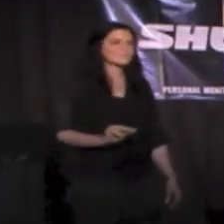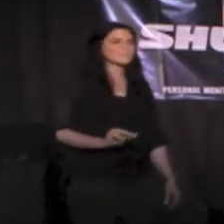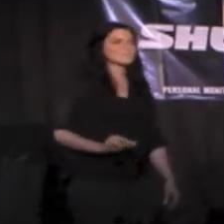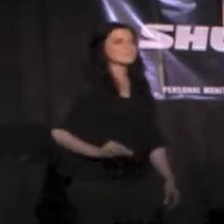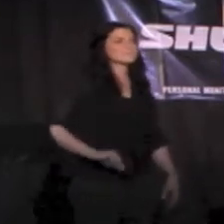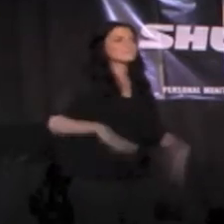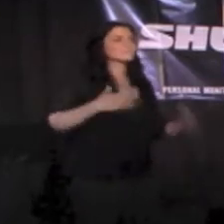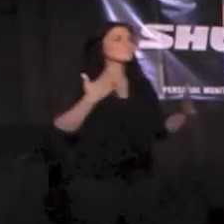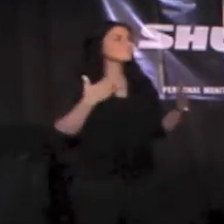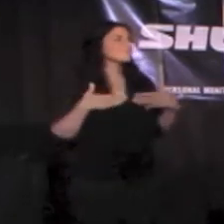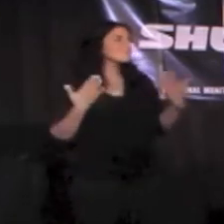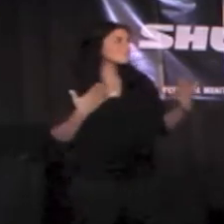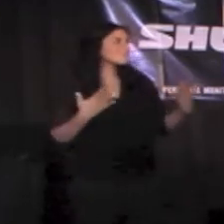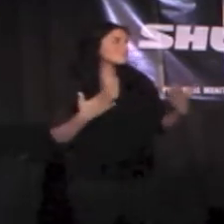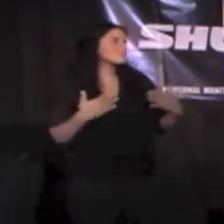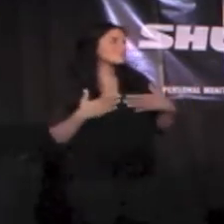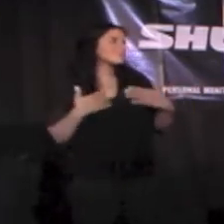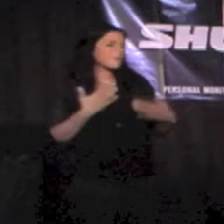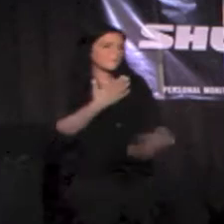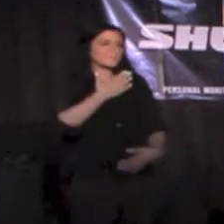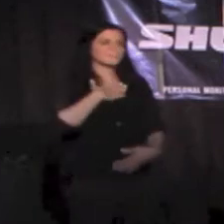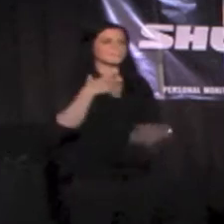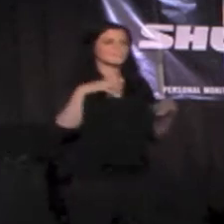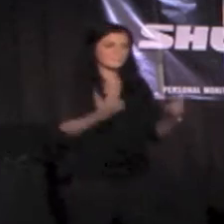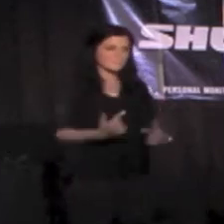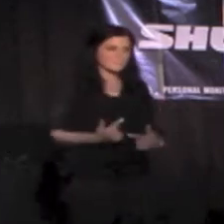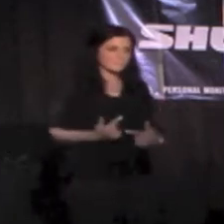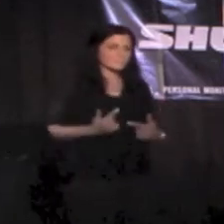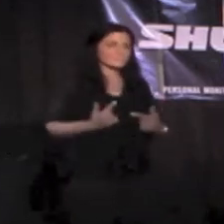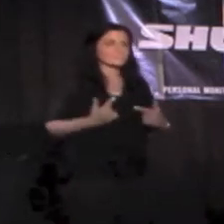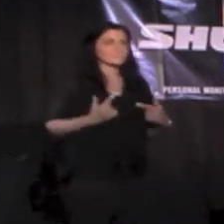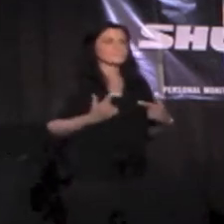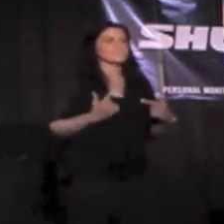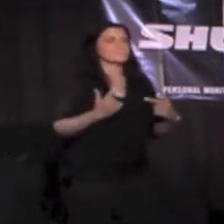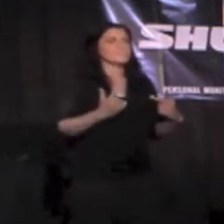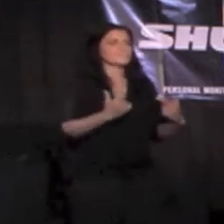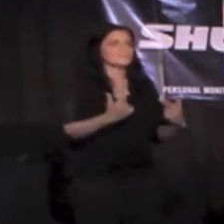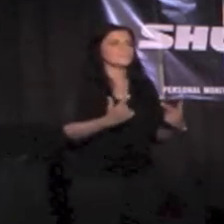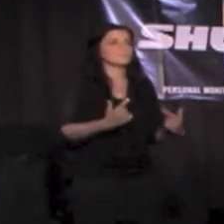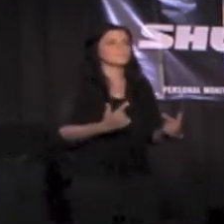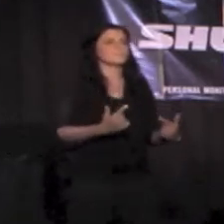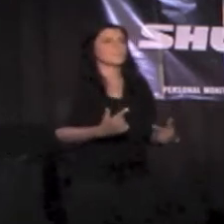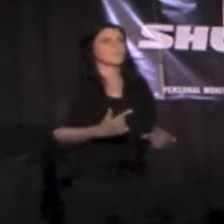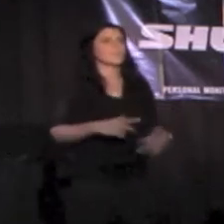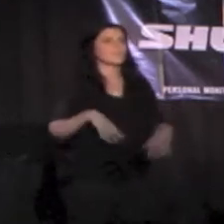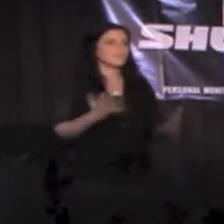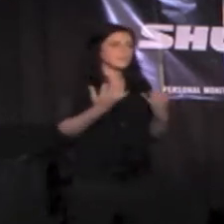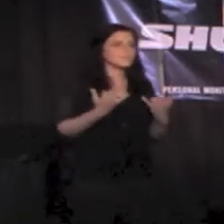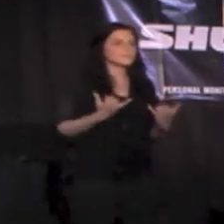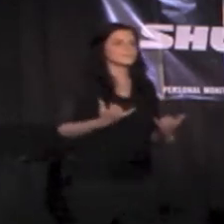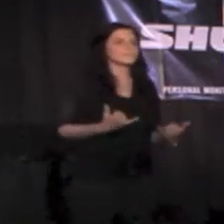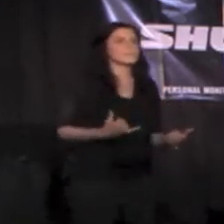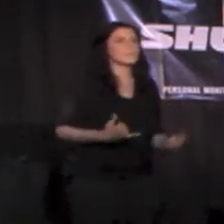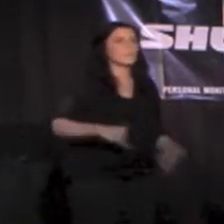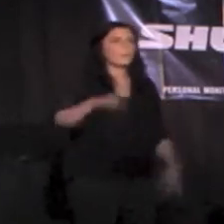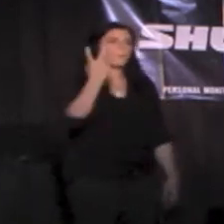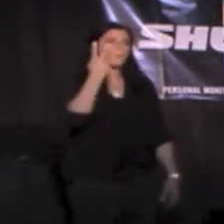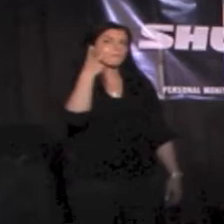Even knowing what I know now I wouldn't change one